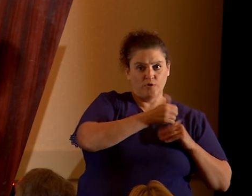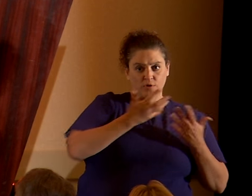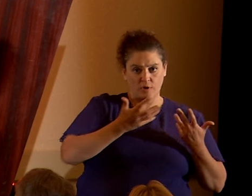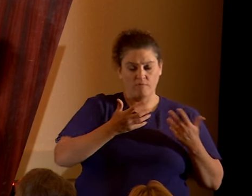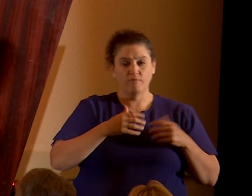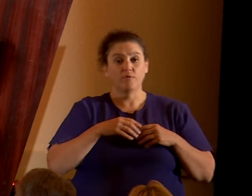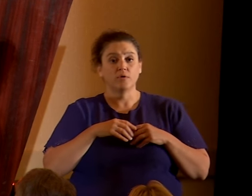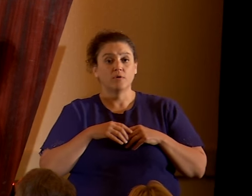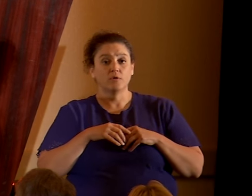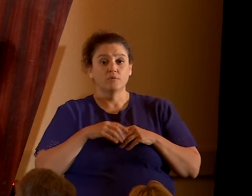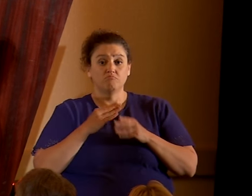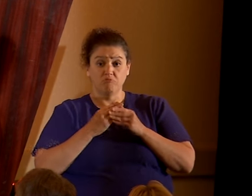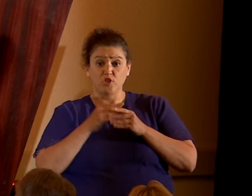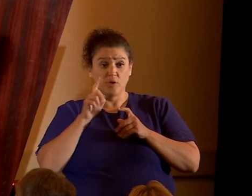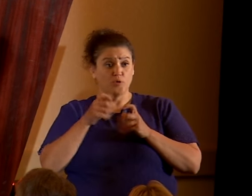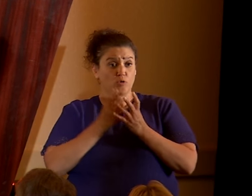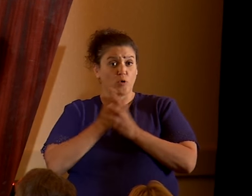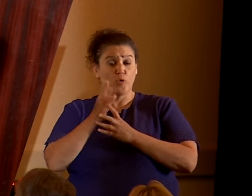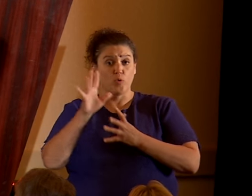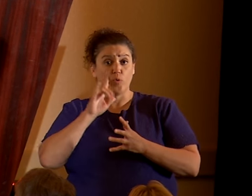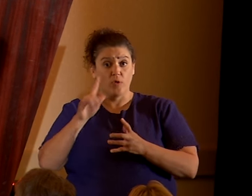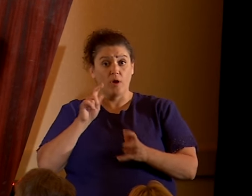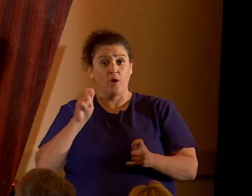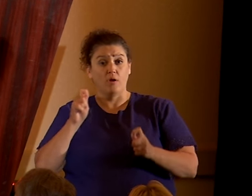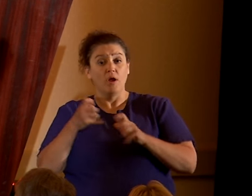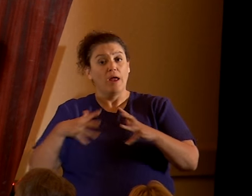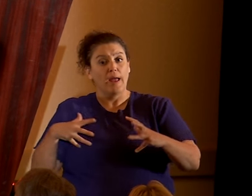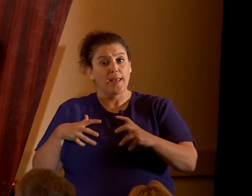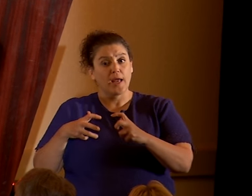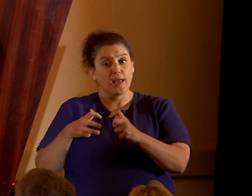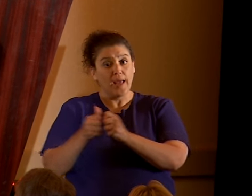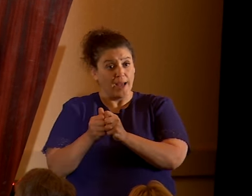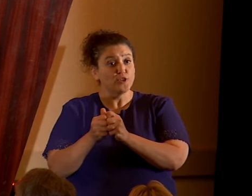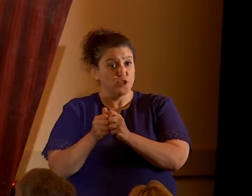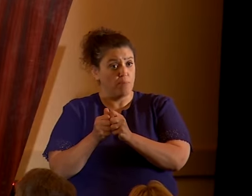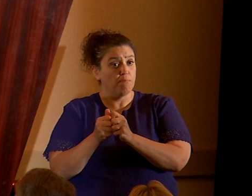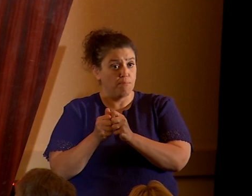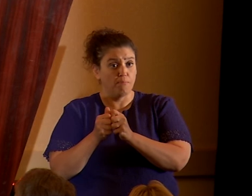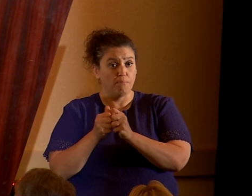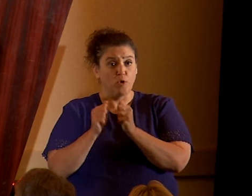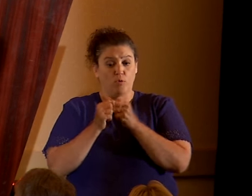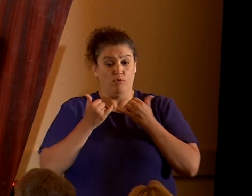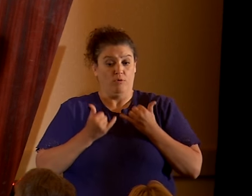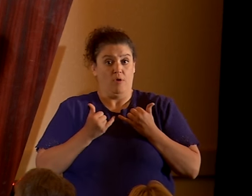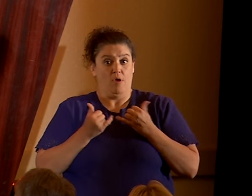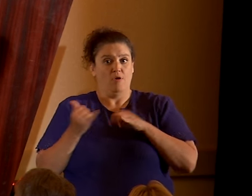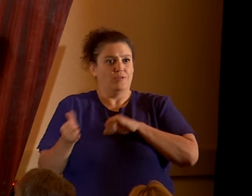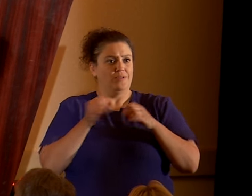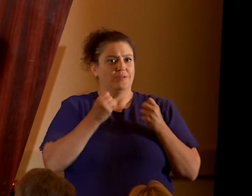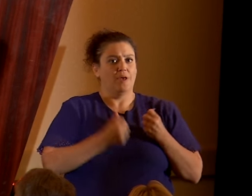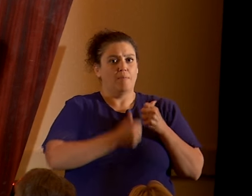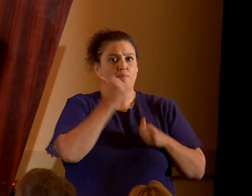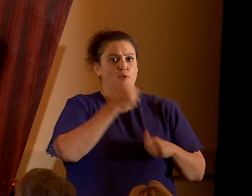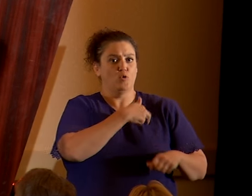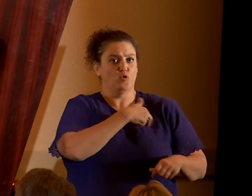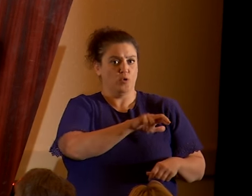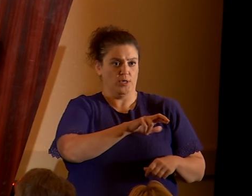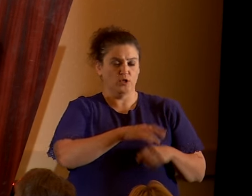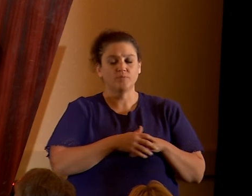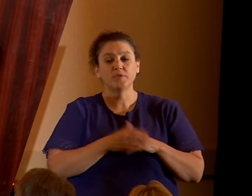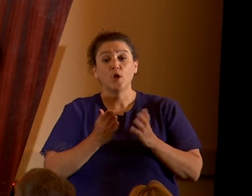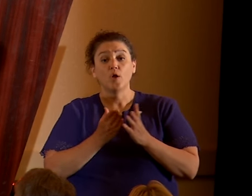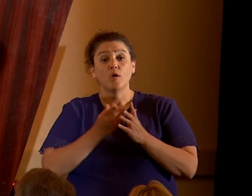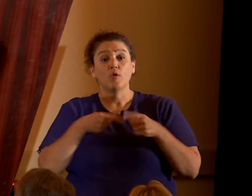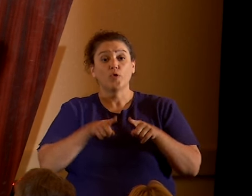Islam go through a reformation and catch up with the Enlightenment, just like most religions do? Throughout my years of activism, secular